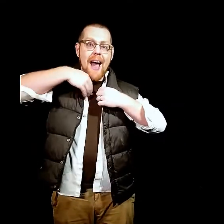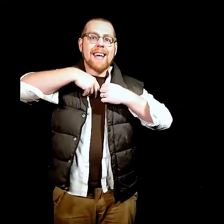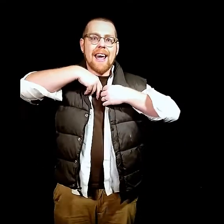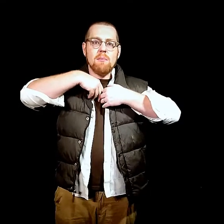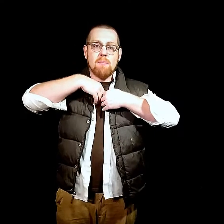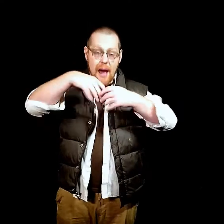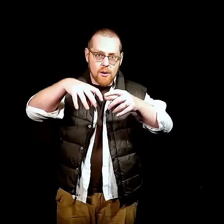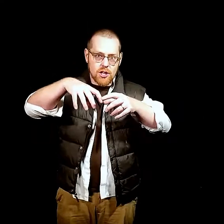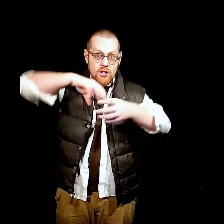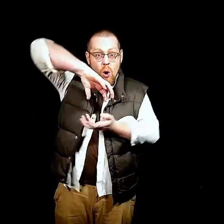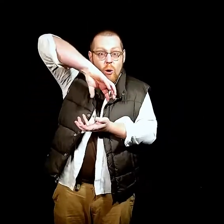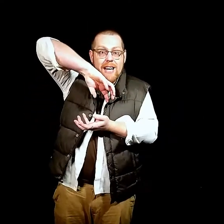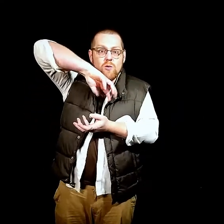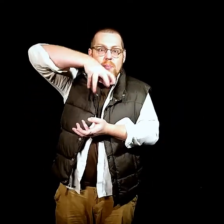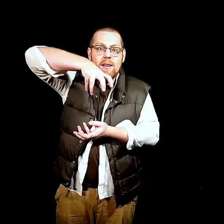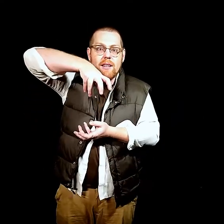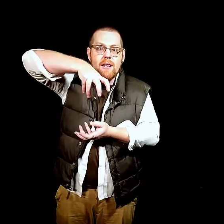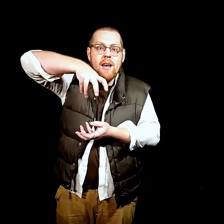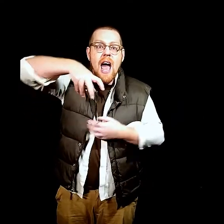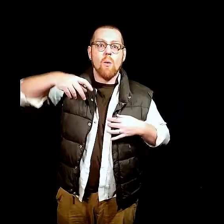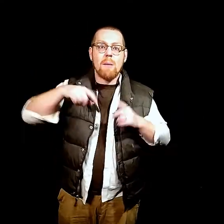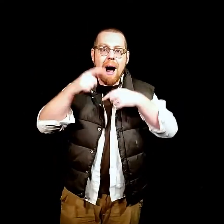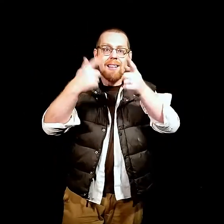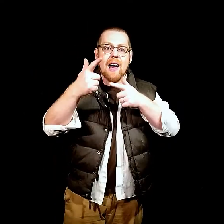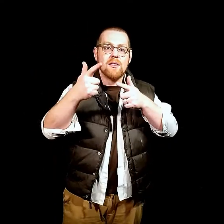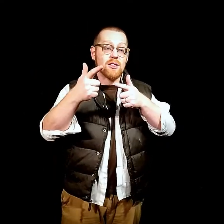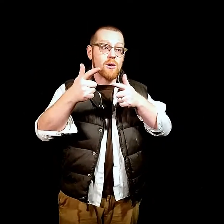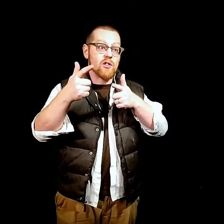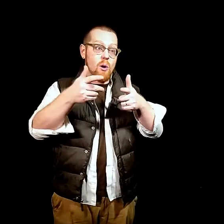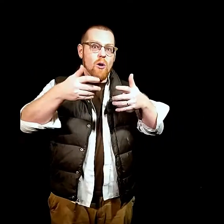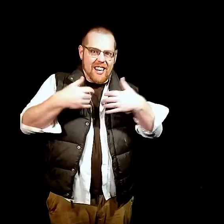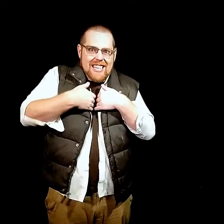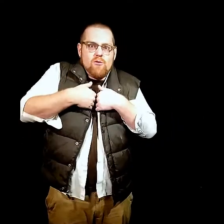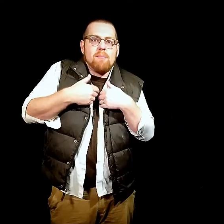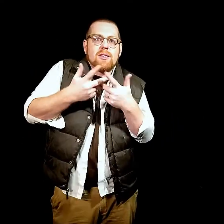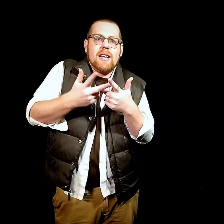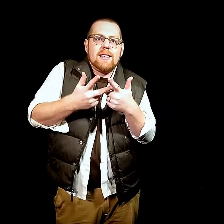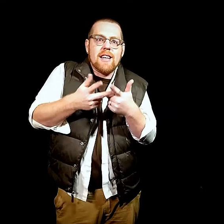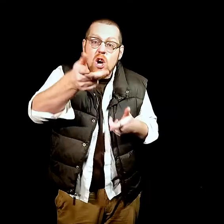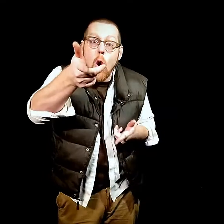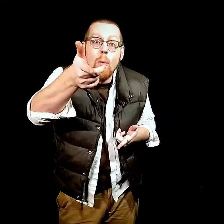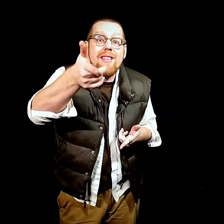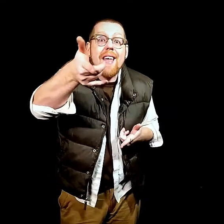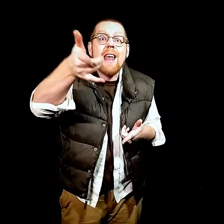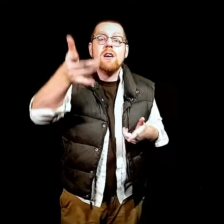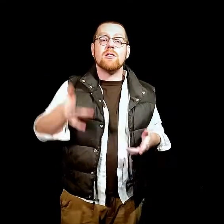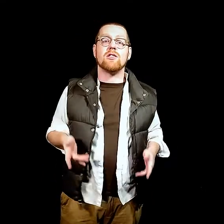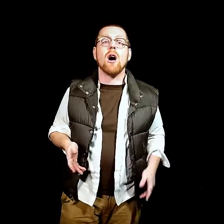king in me perishes or has repented, and when my life has turned from all that he represented, call me then to talk of